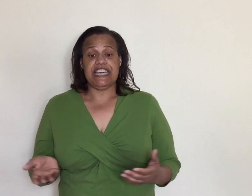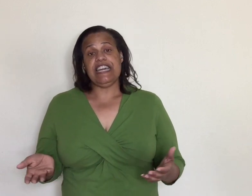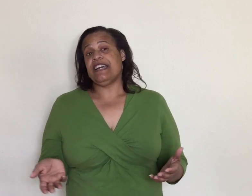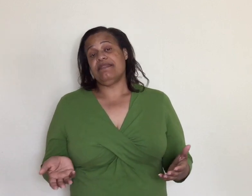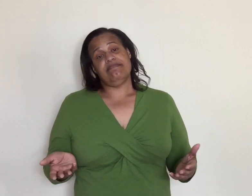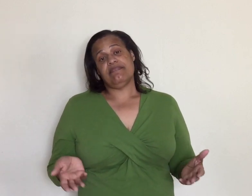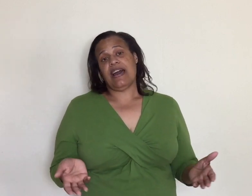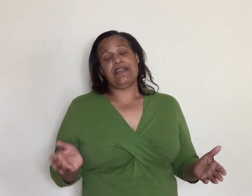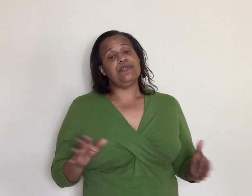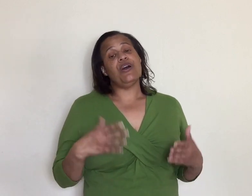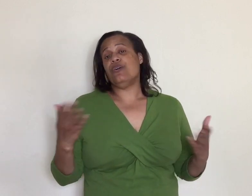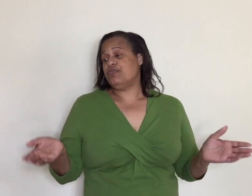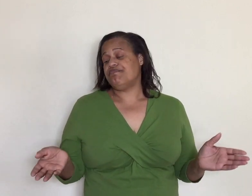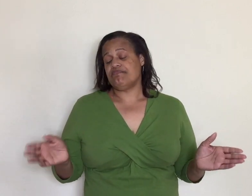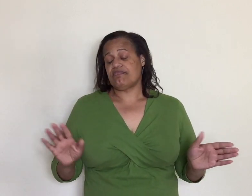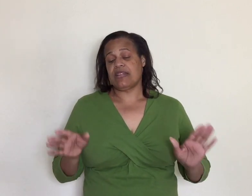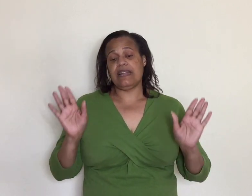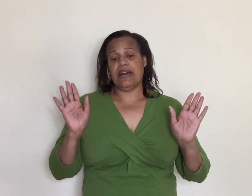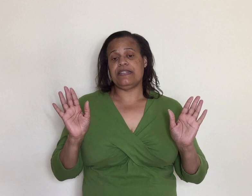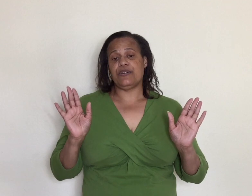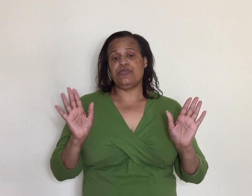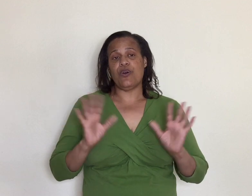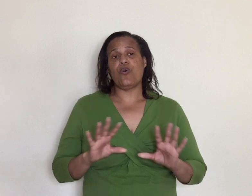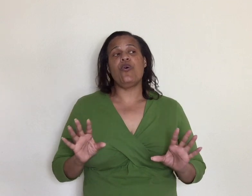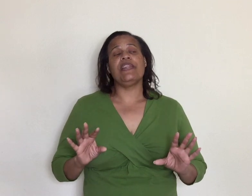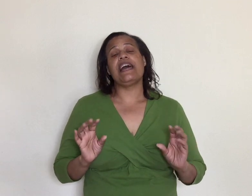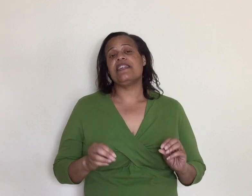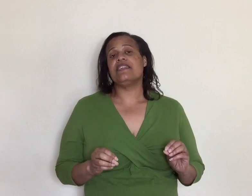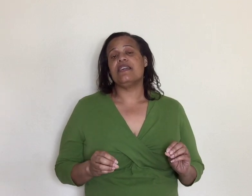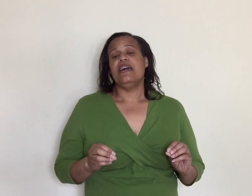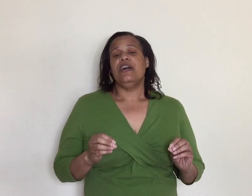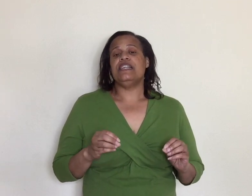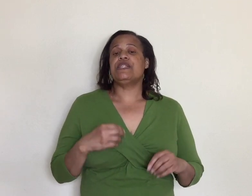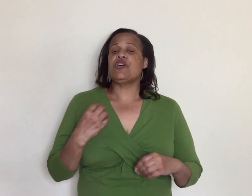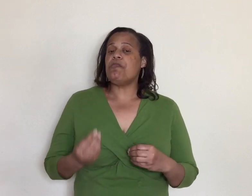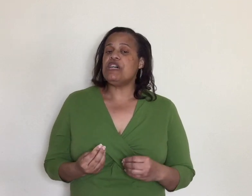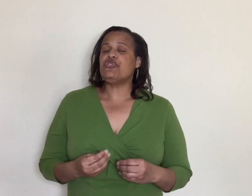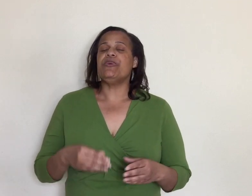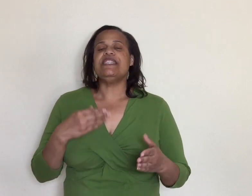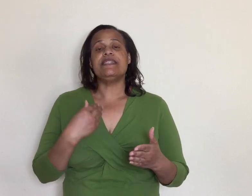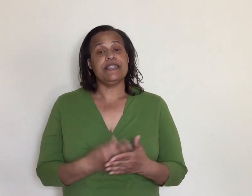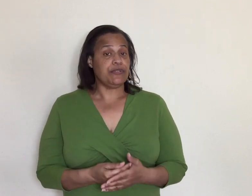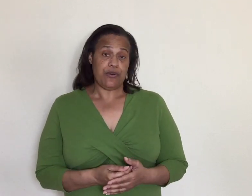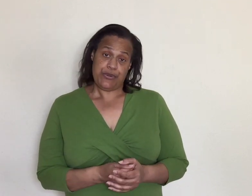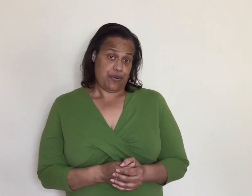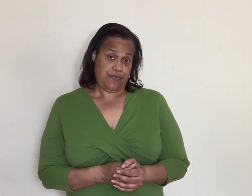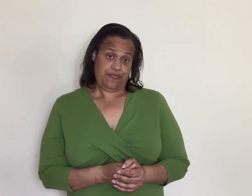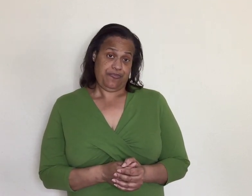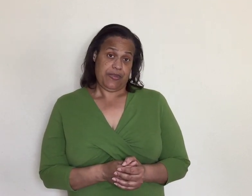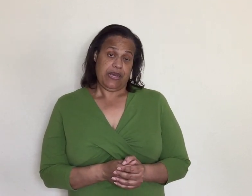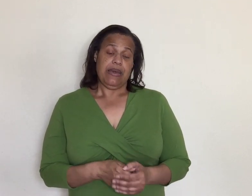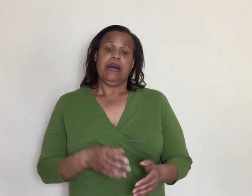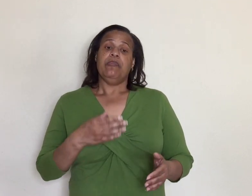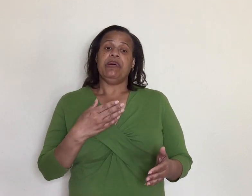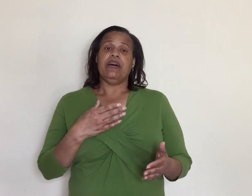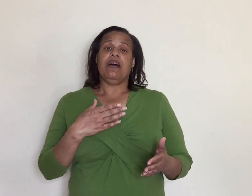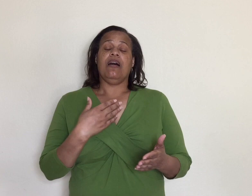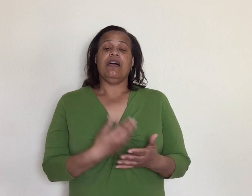again I don't know I don't know a lot of the it's so much we still don't know but uh